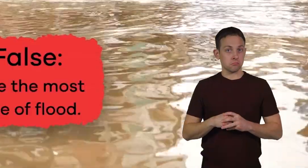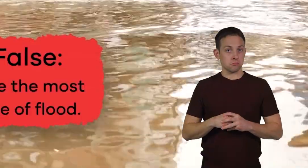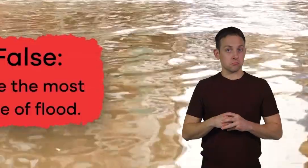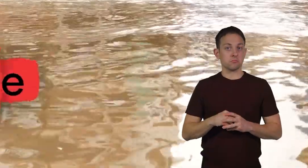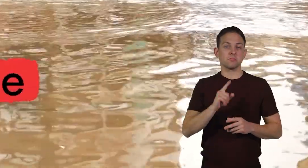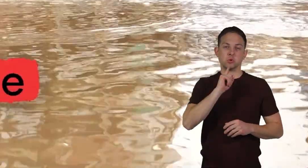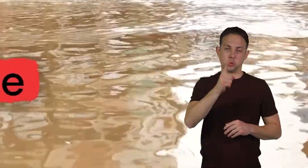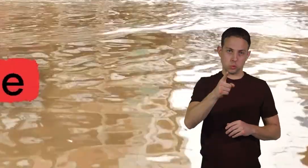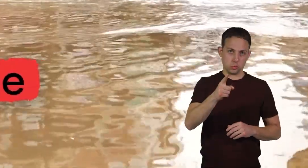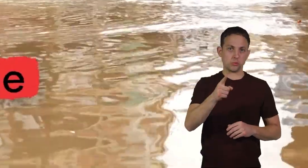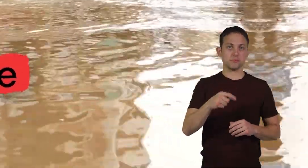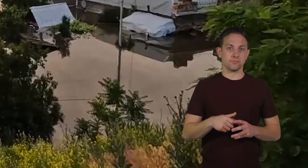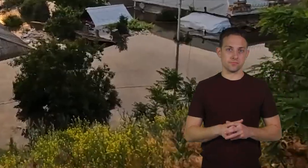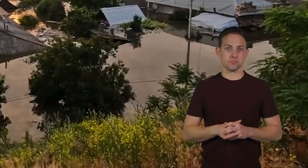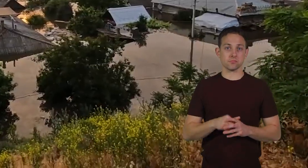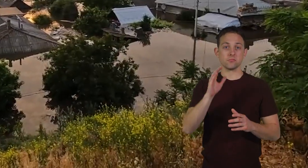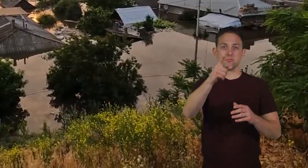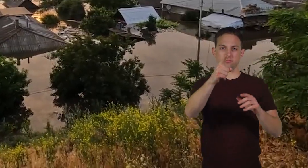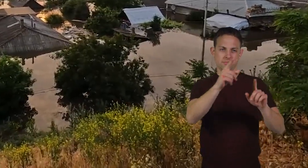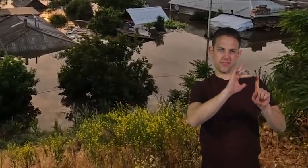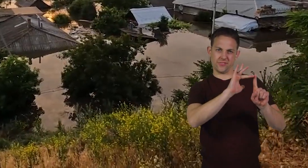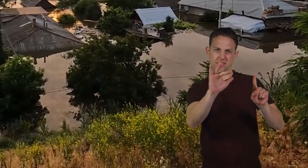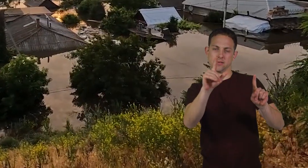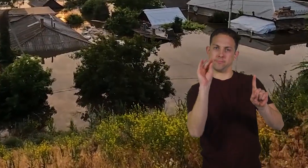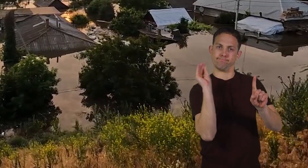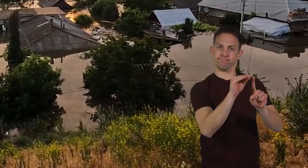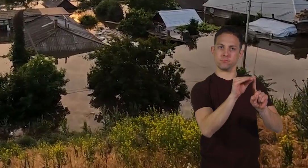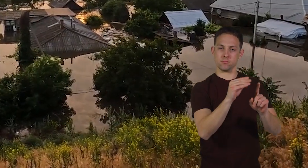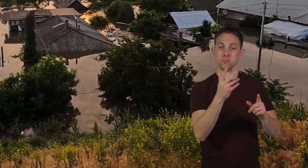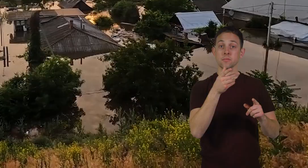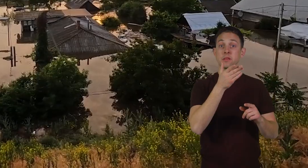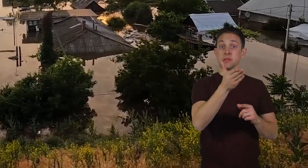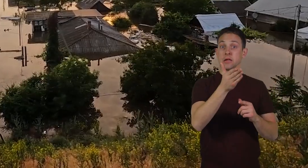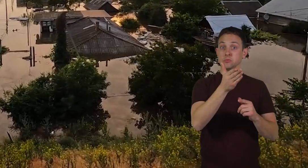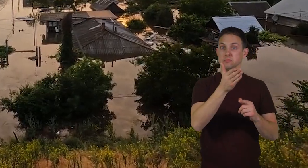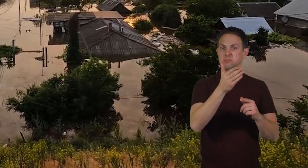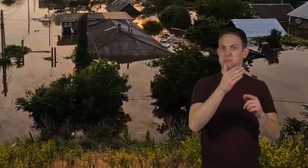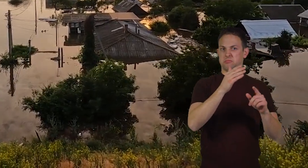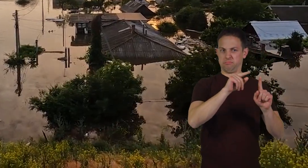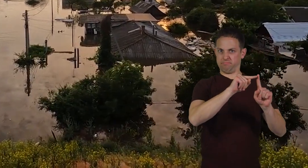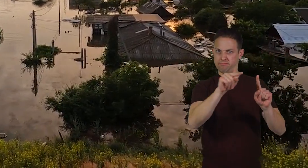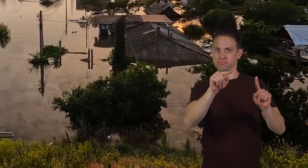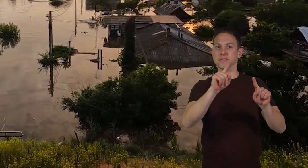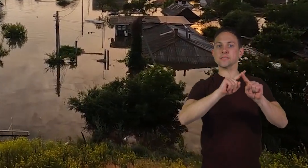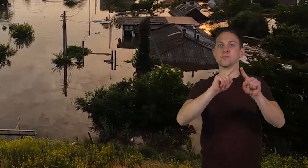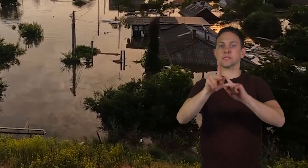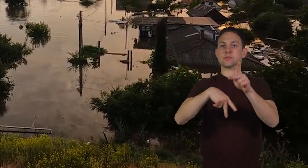True. Fill in the blank. There are blank different types of floods.